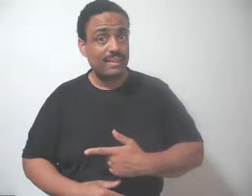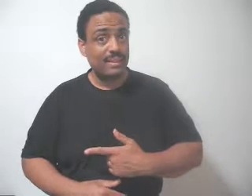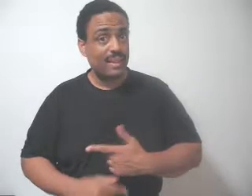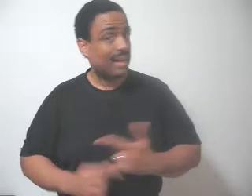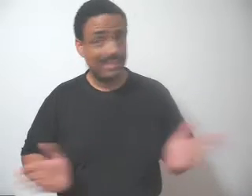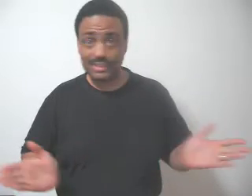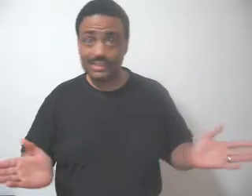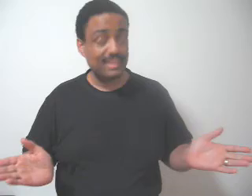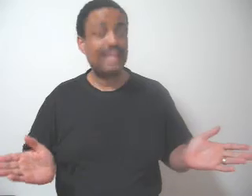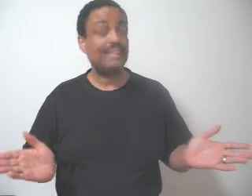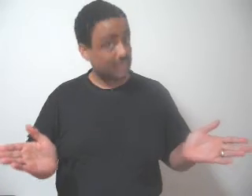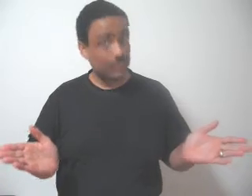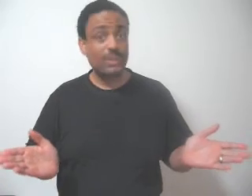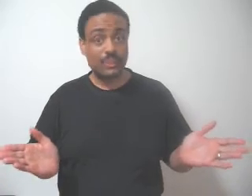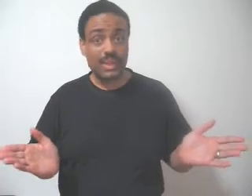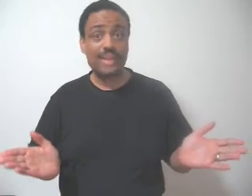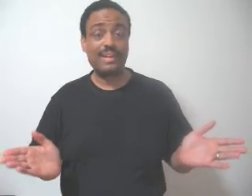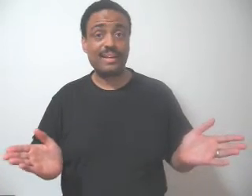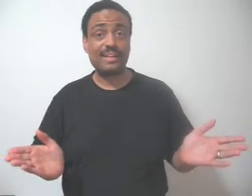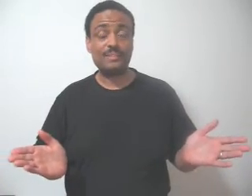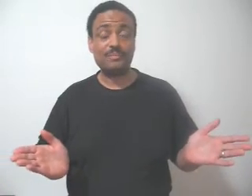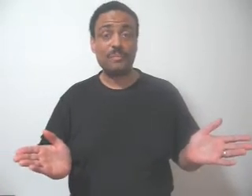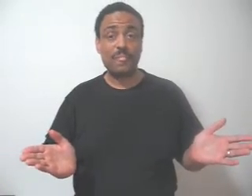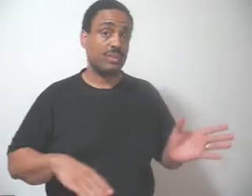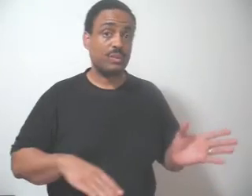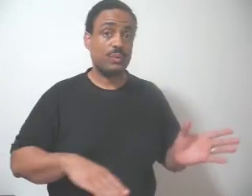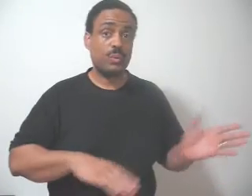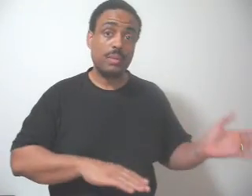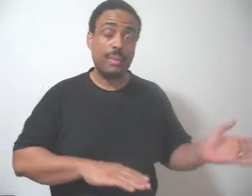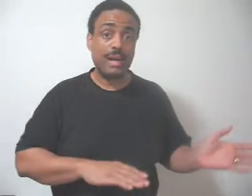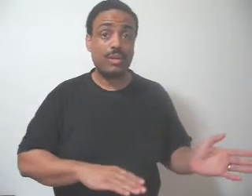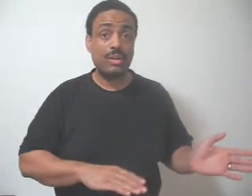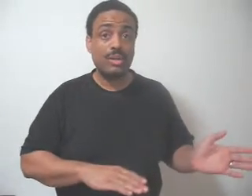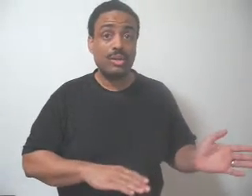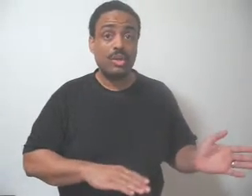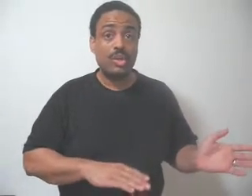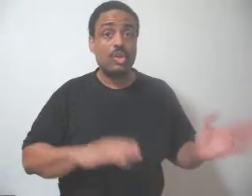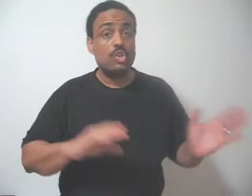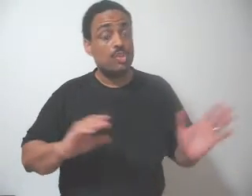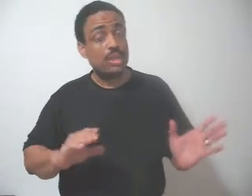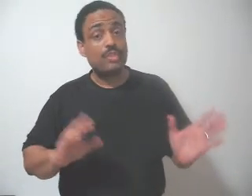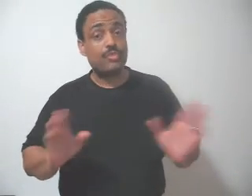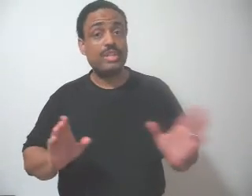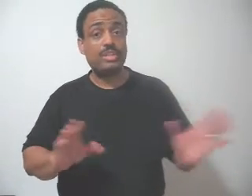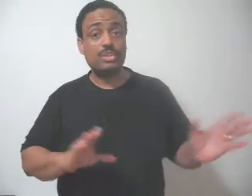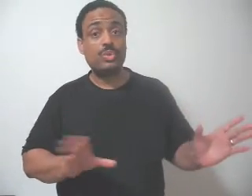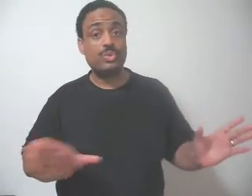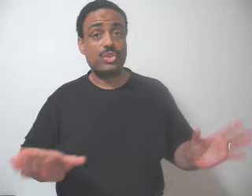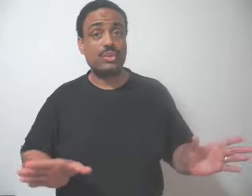I guess it's not just one way huh what about drug free schools on